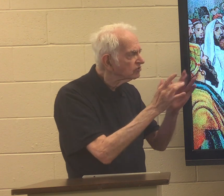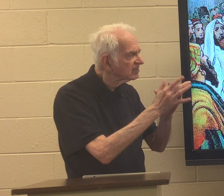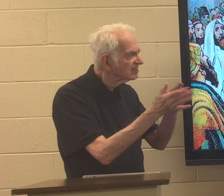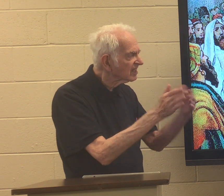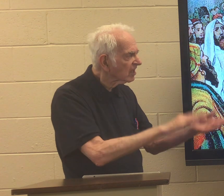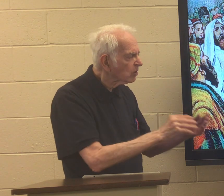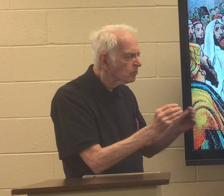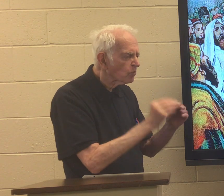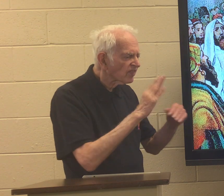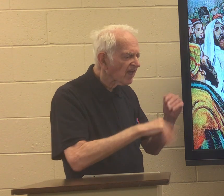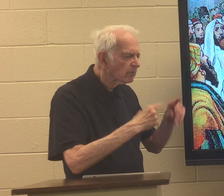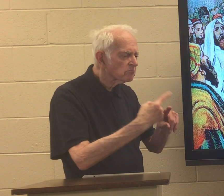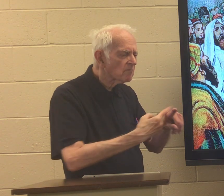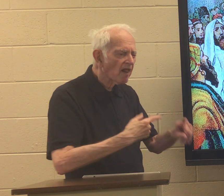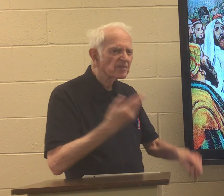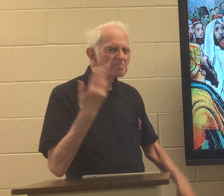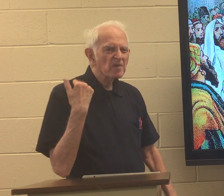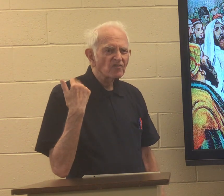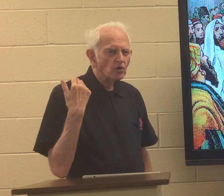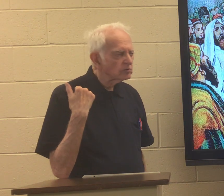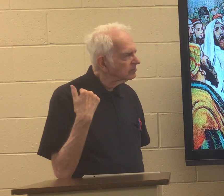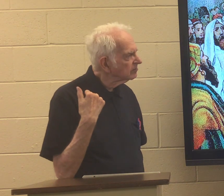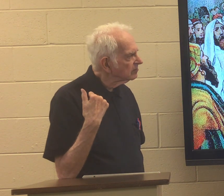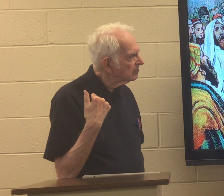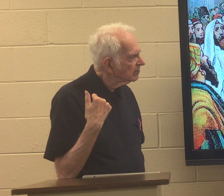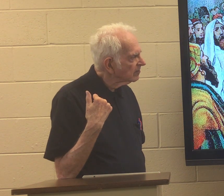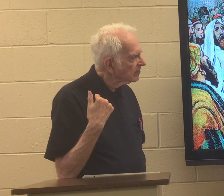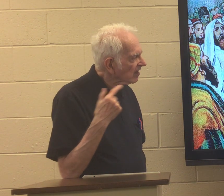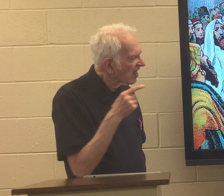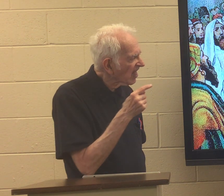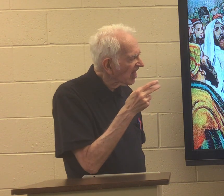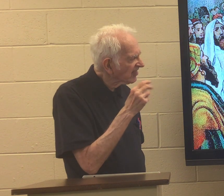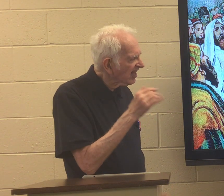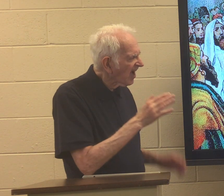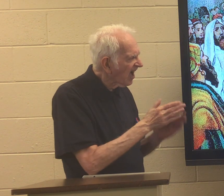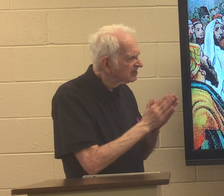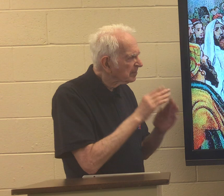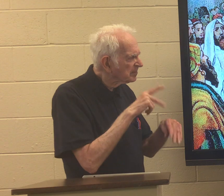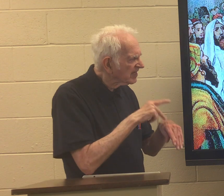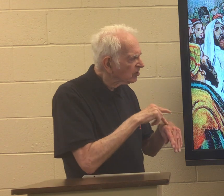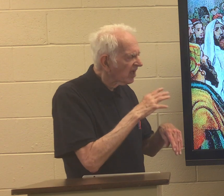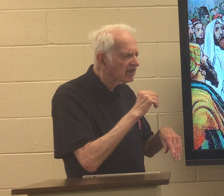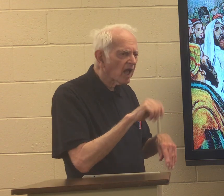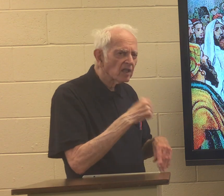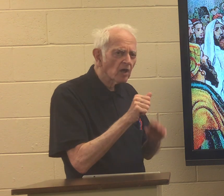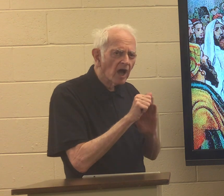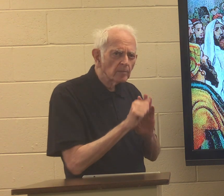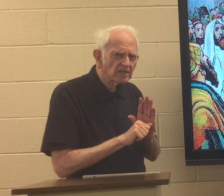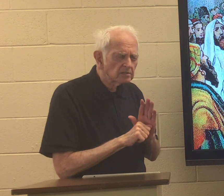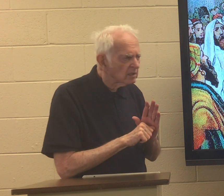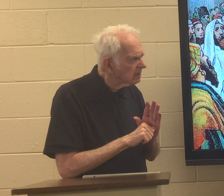yelled for Jesus' death more than a month before they asked Peter and the other apostles